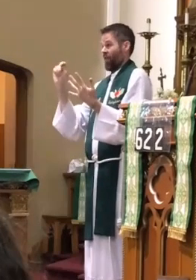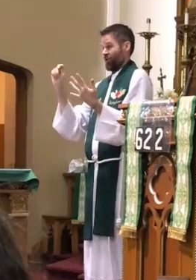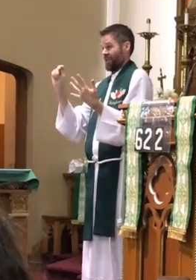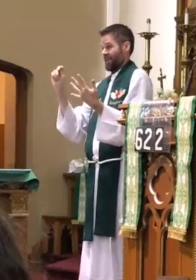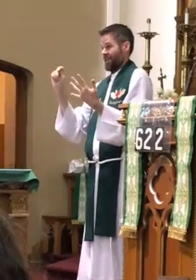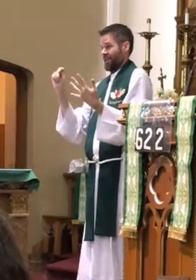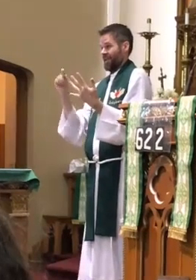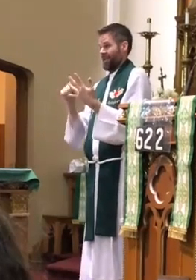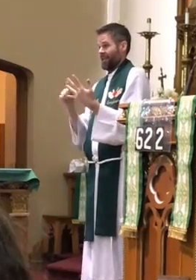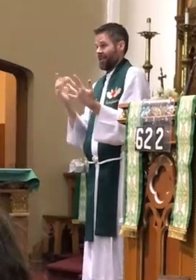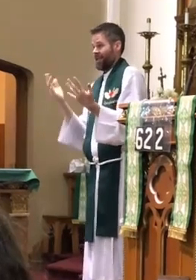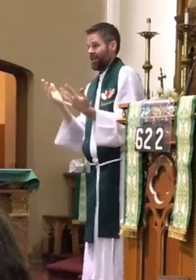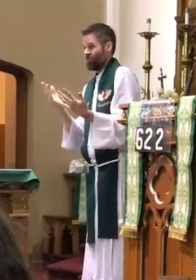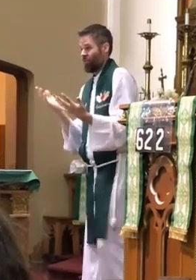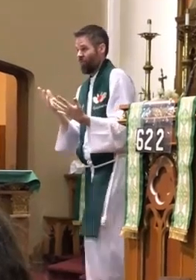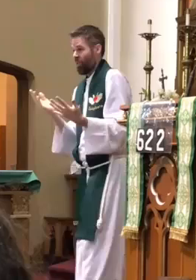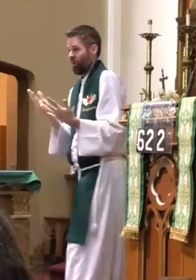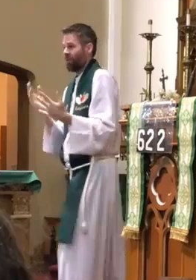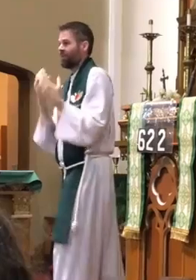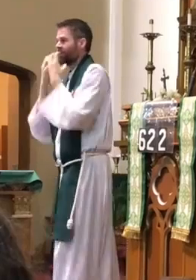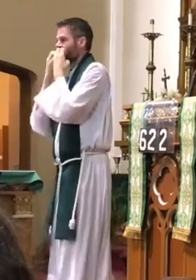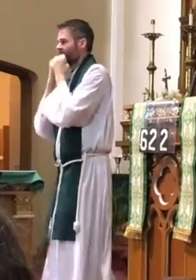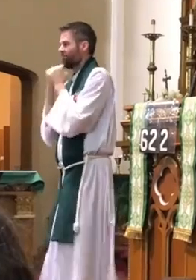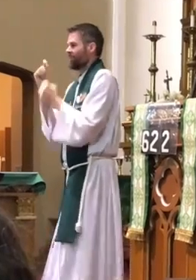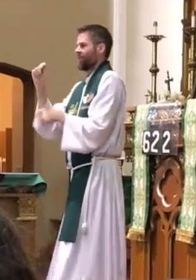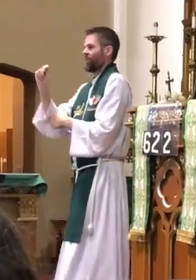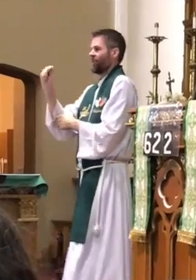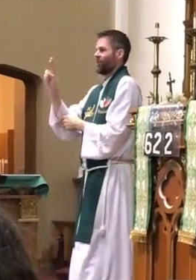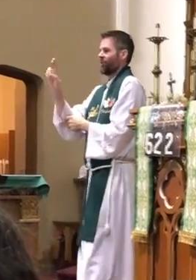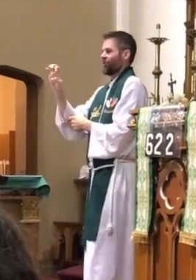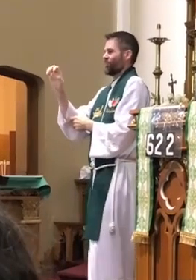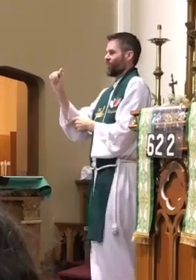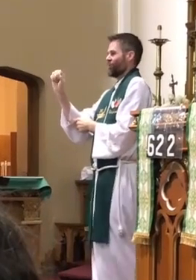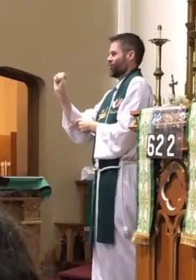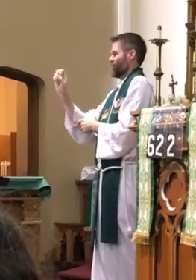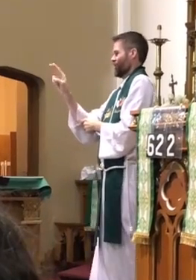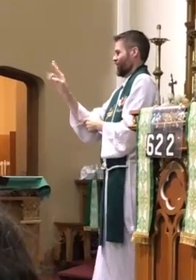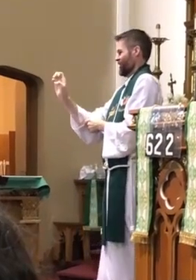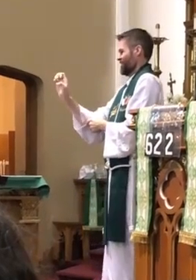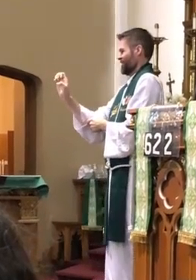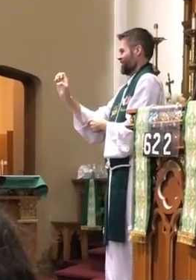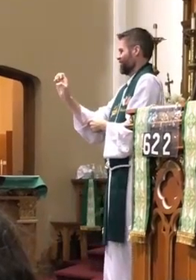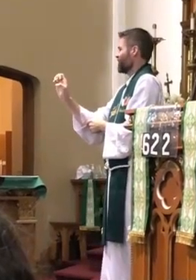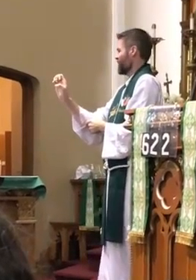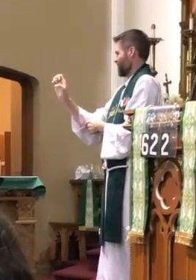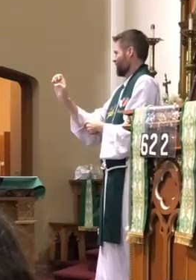The second T in Patty's name is treasure.